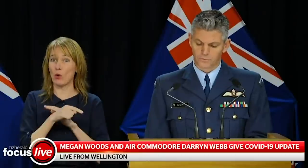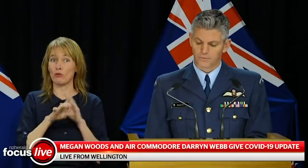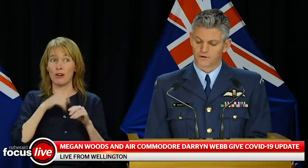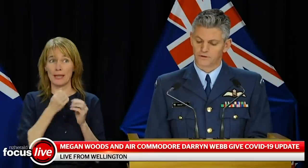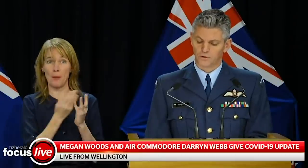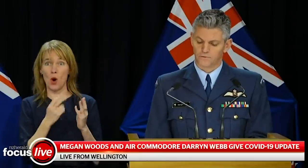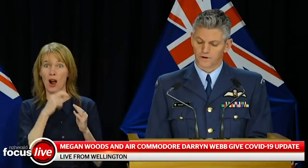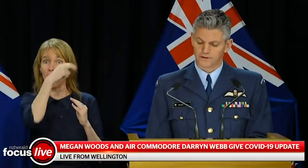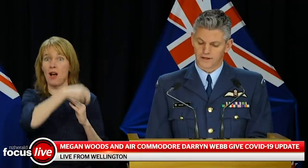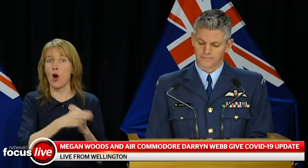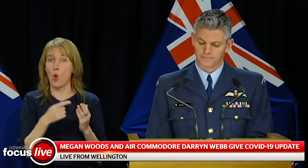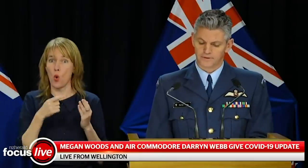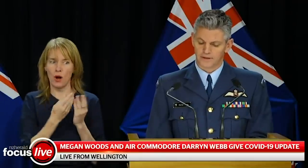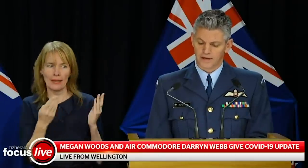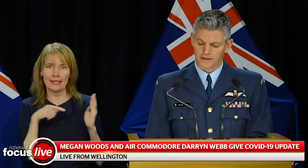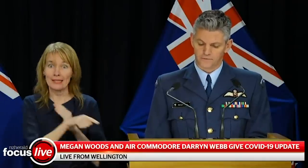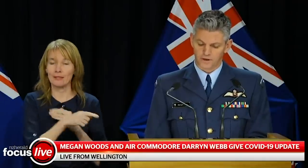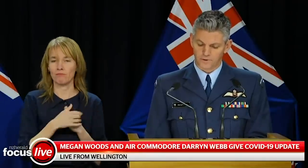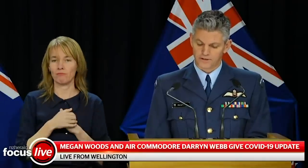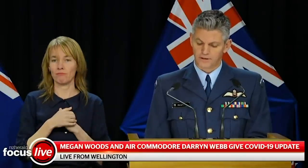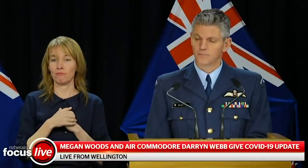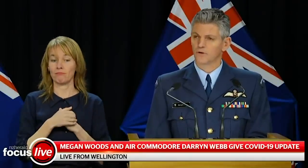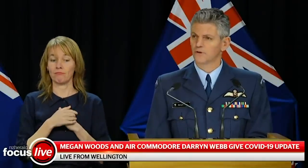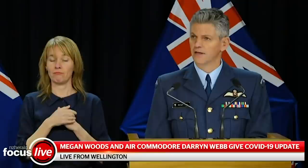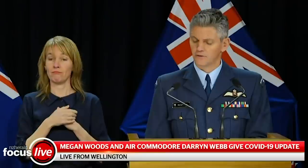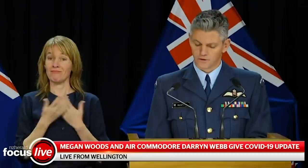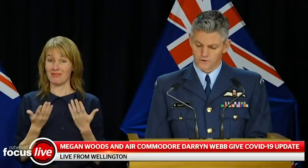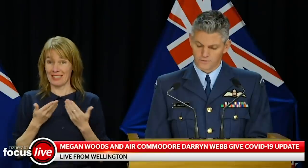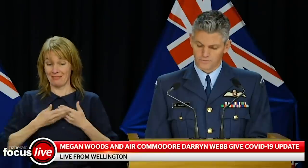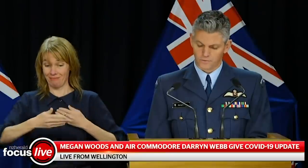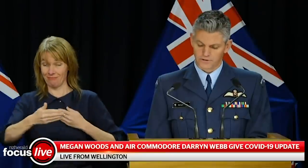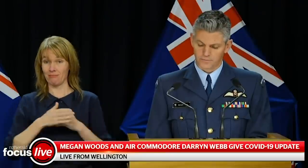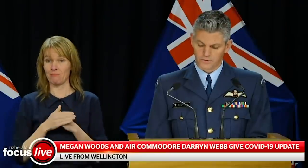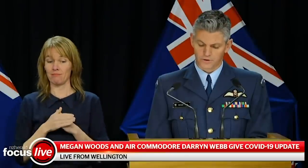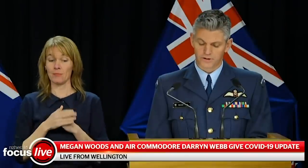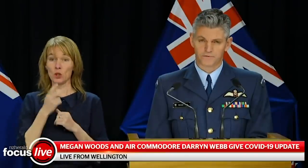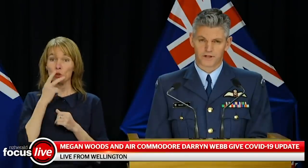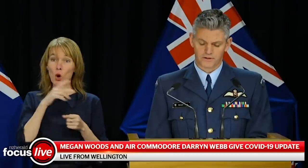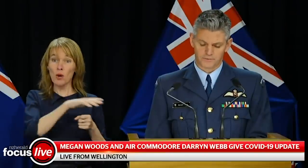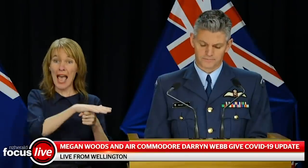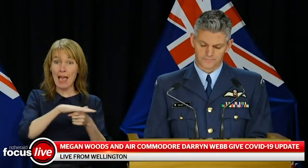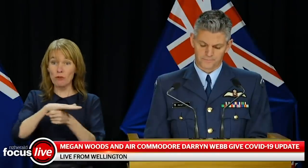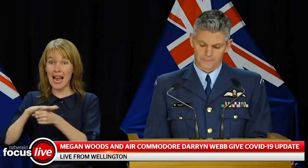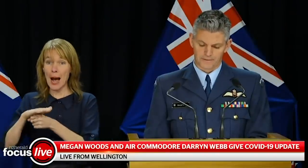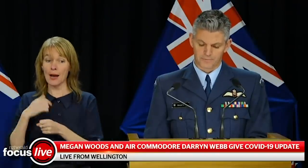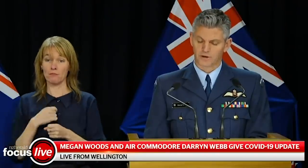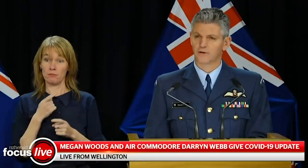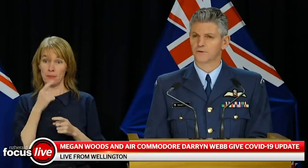smoking areas will be monitored 24 hours a day, and if for any reason that monitoring cannot occur, for example during a shift change,